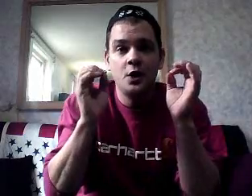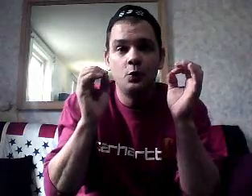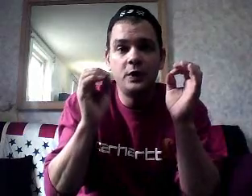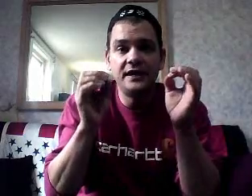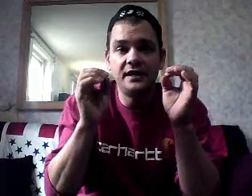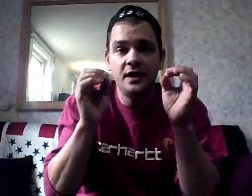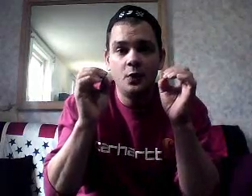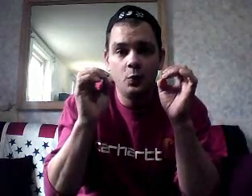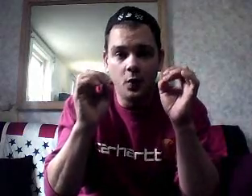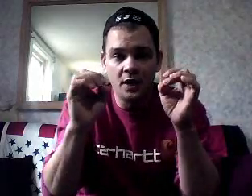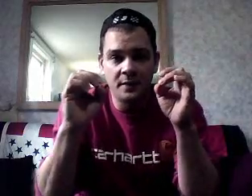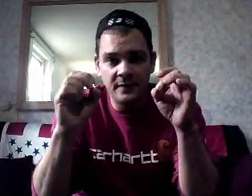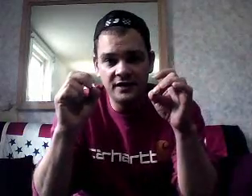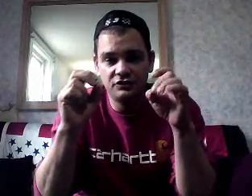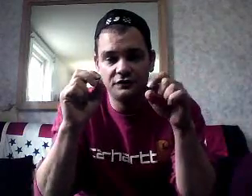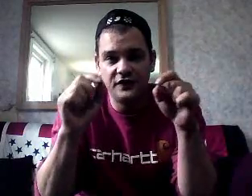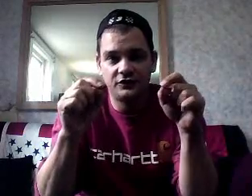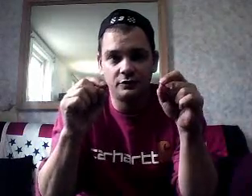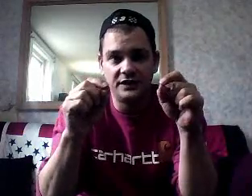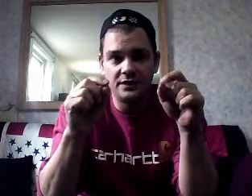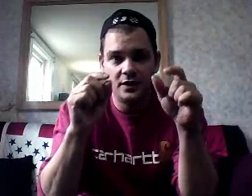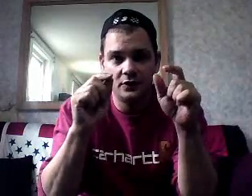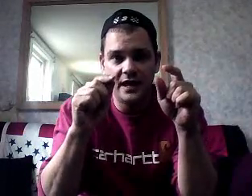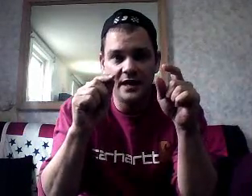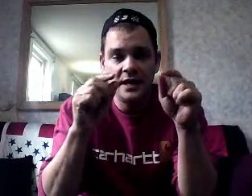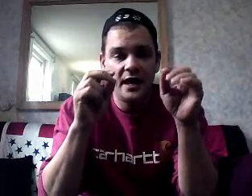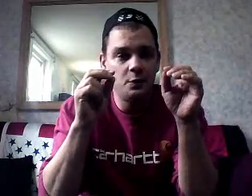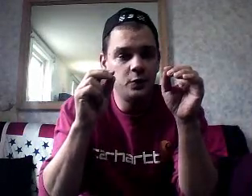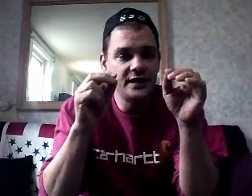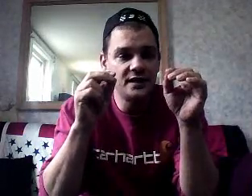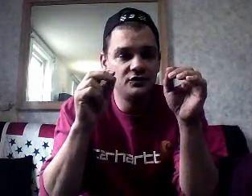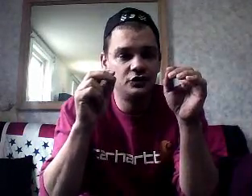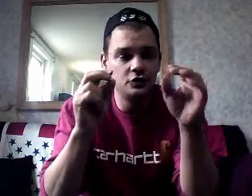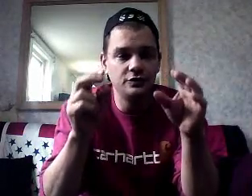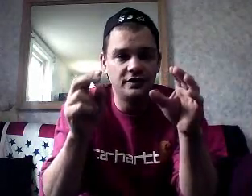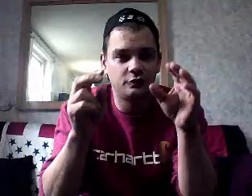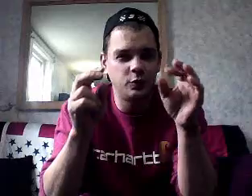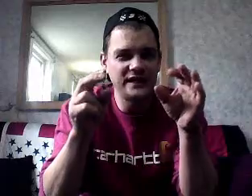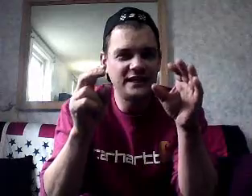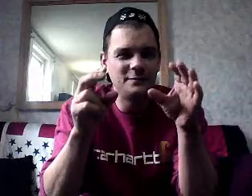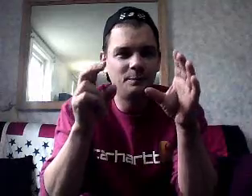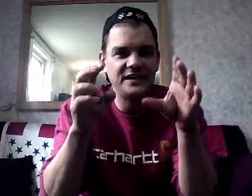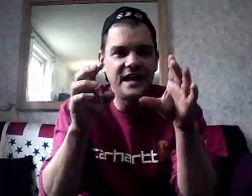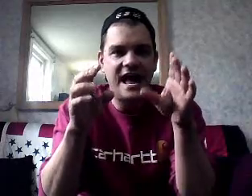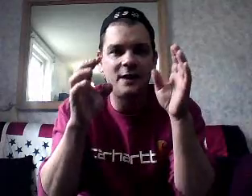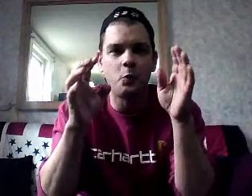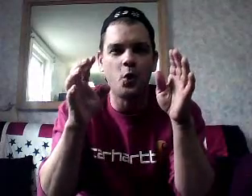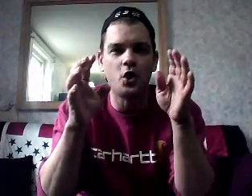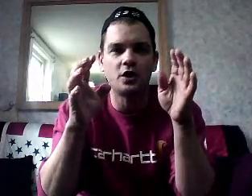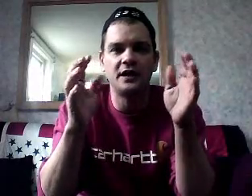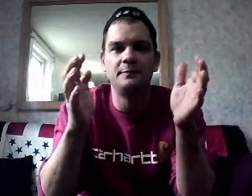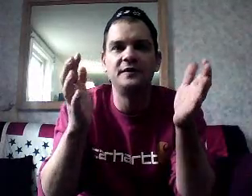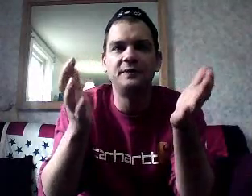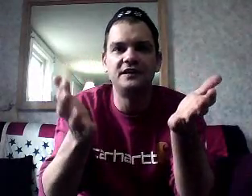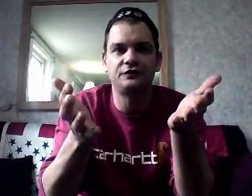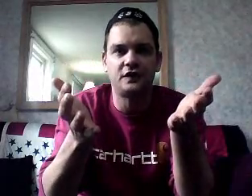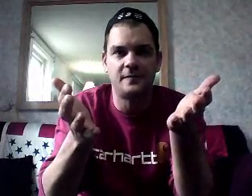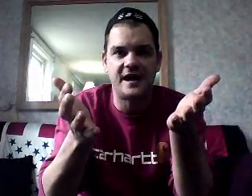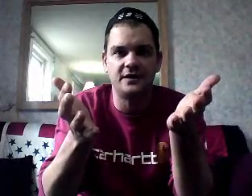we won a major victory, okay? And we can do this. We can be at war and be peaceful about